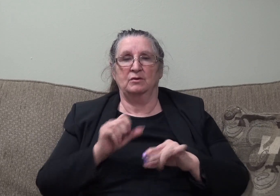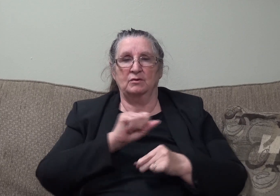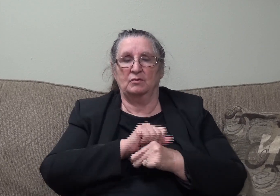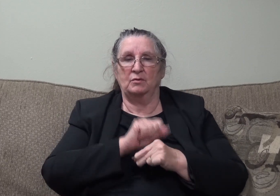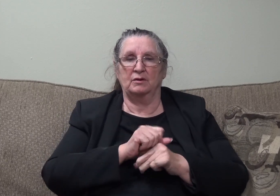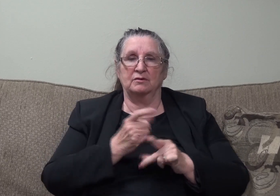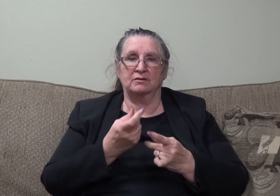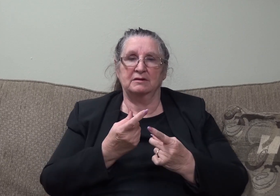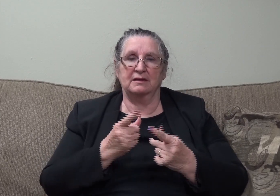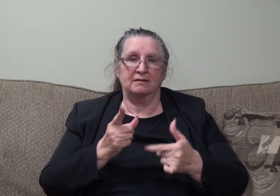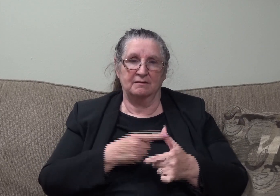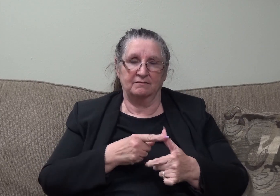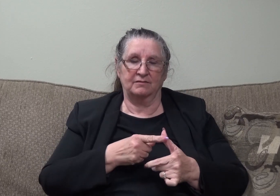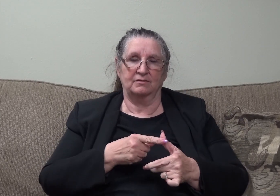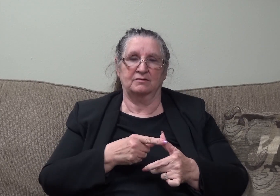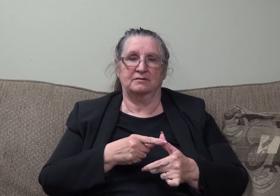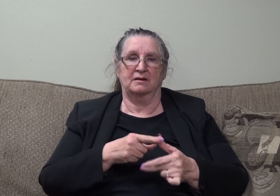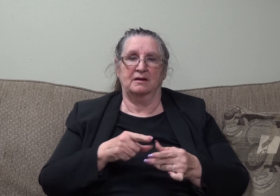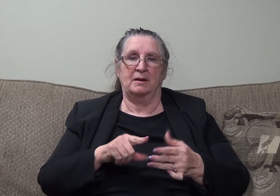And then there's a warning.